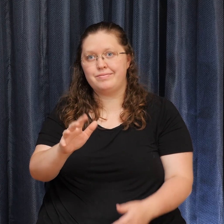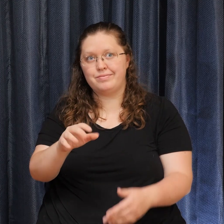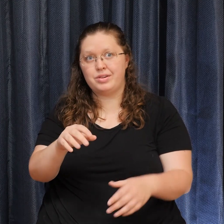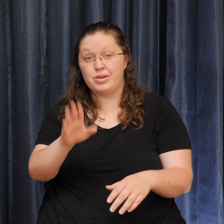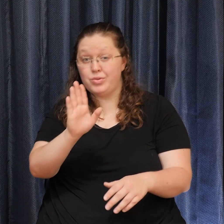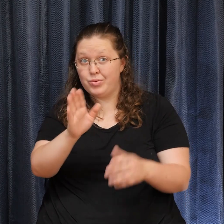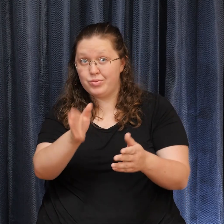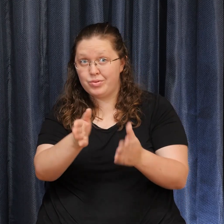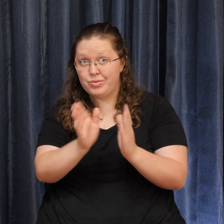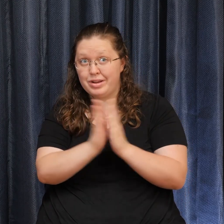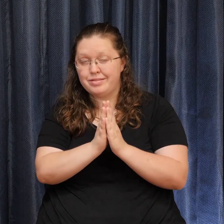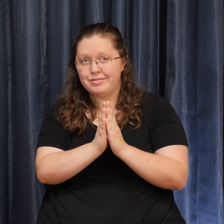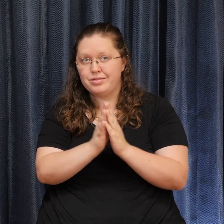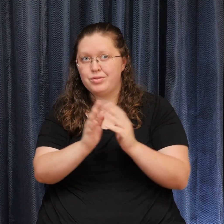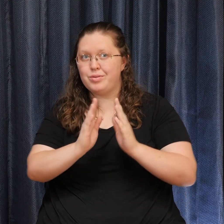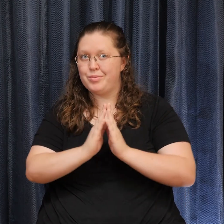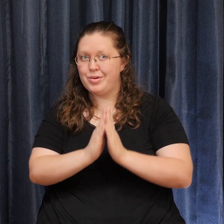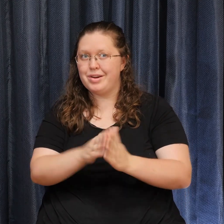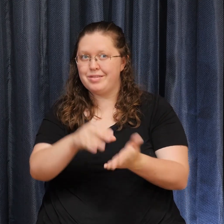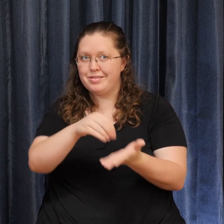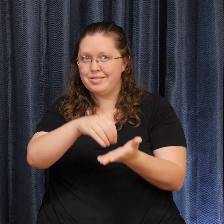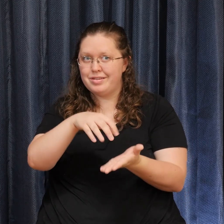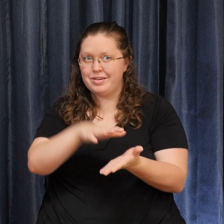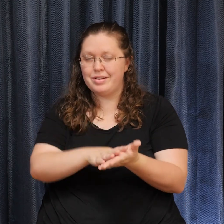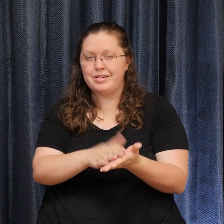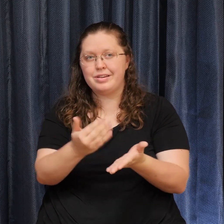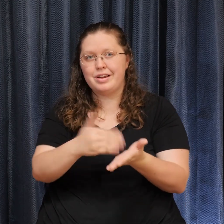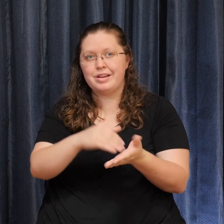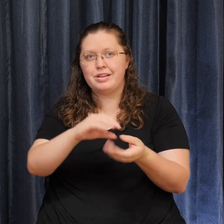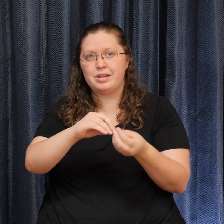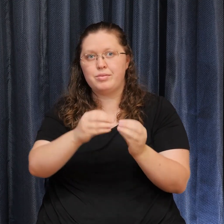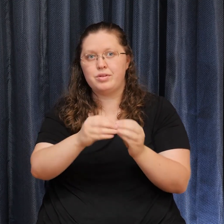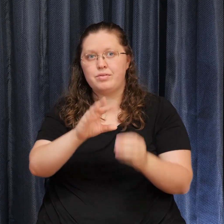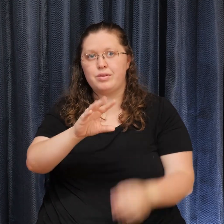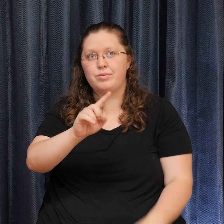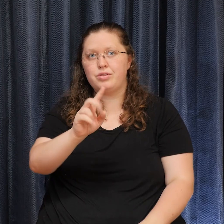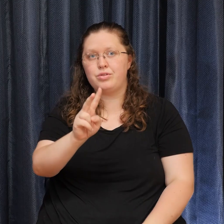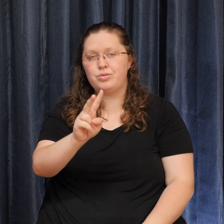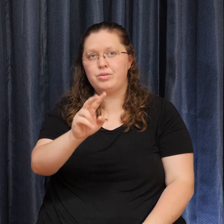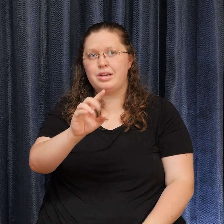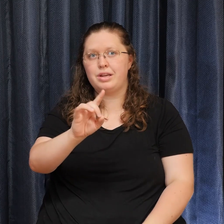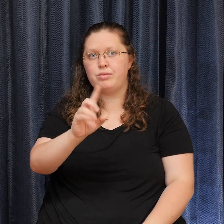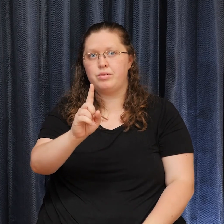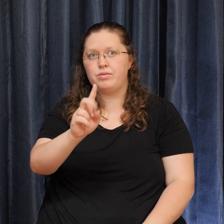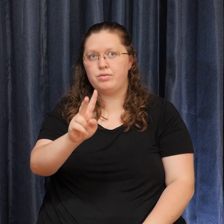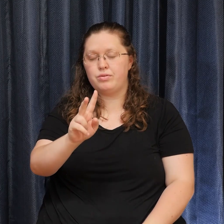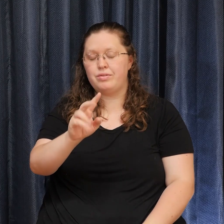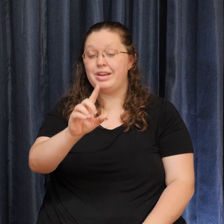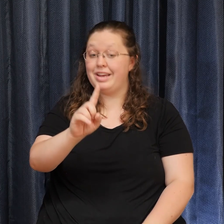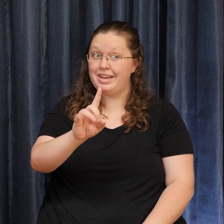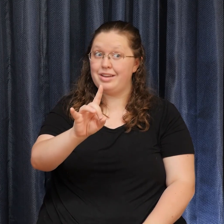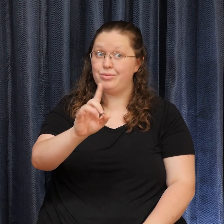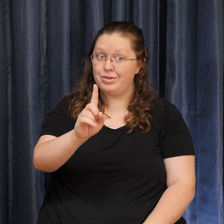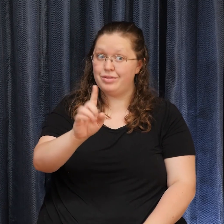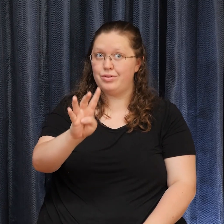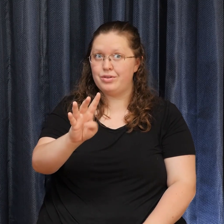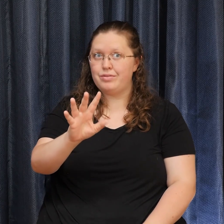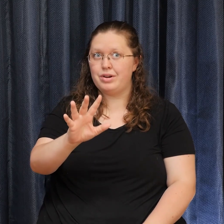prayer. 512-814-5365. And Unity Chaplain will call you immediately after the service.